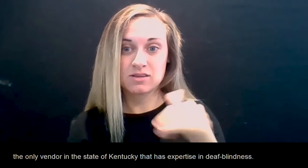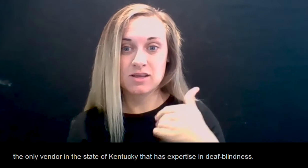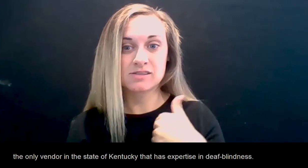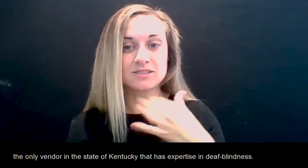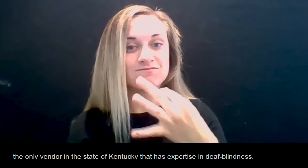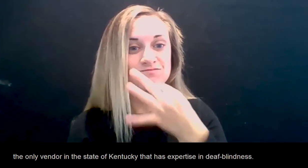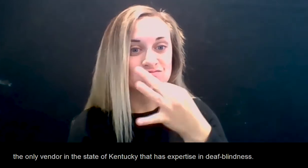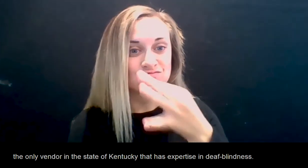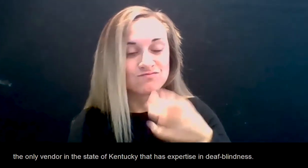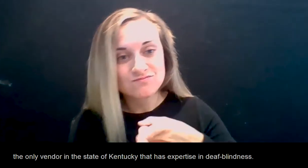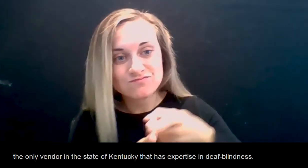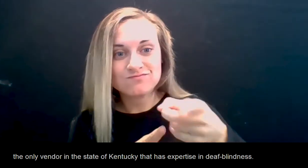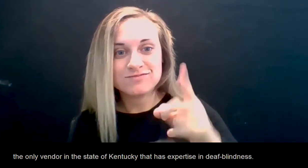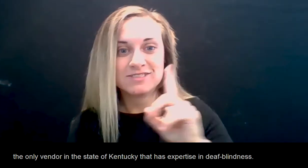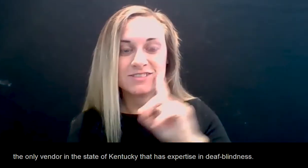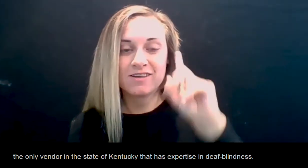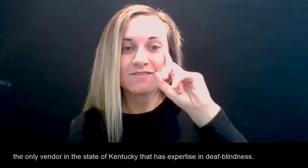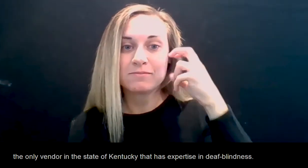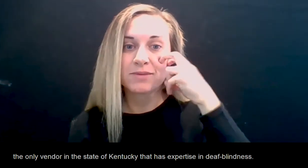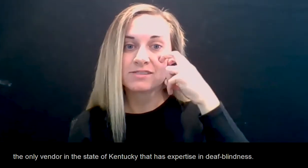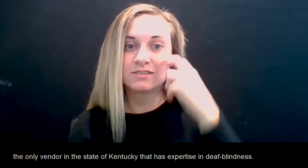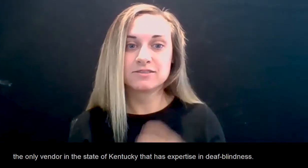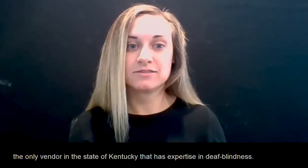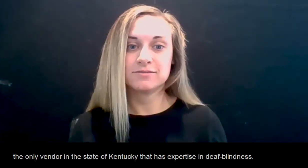expertise in deaf-blindness.